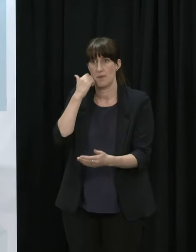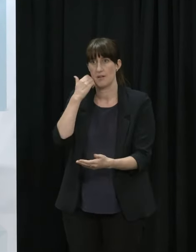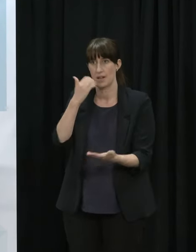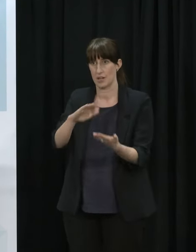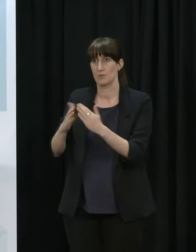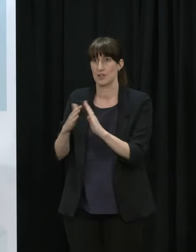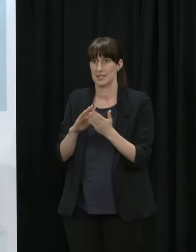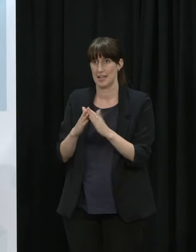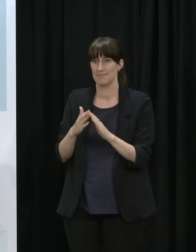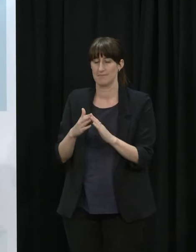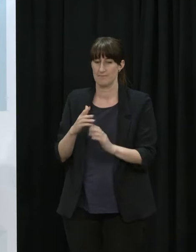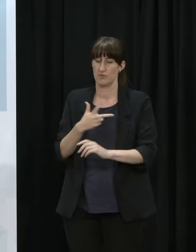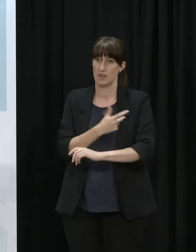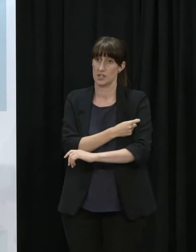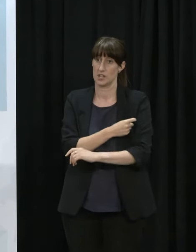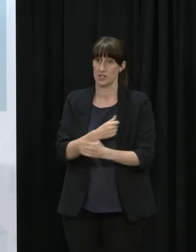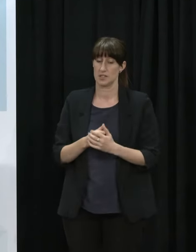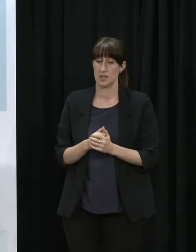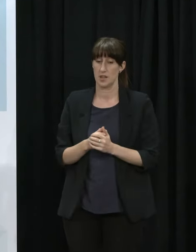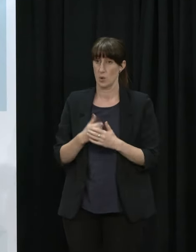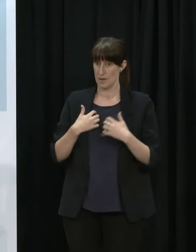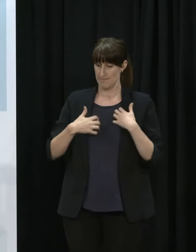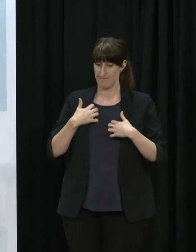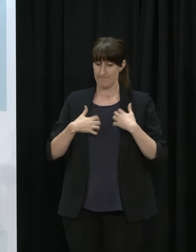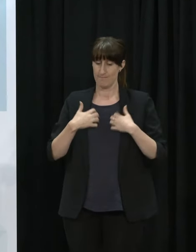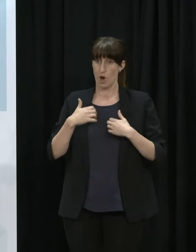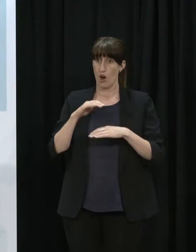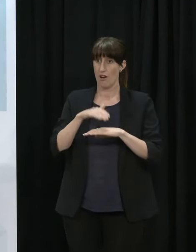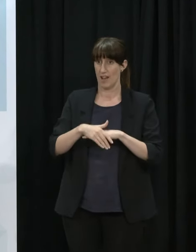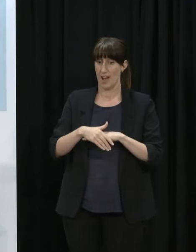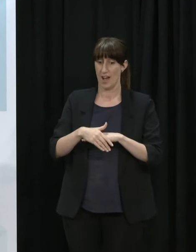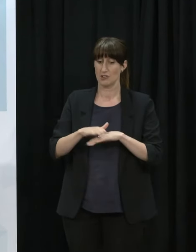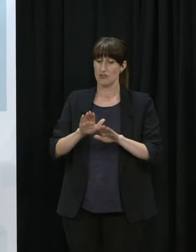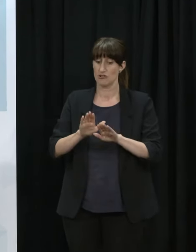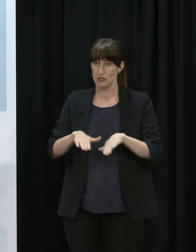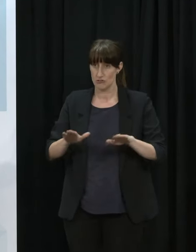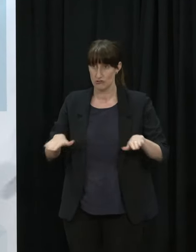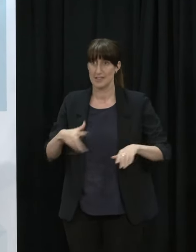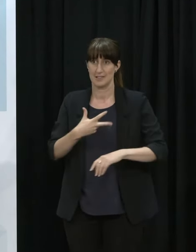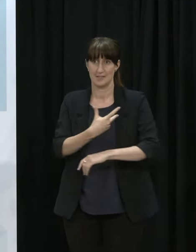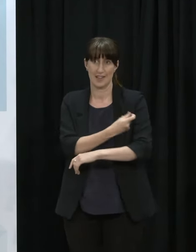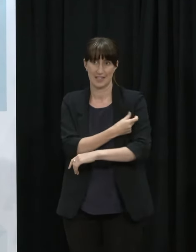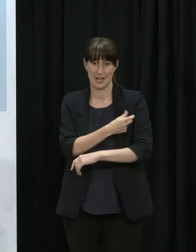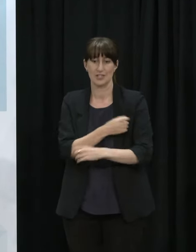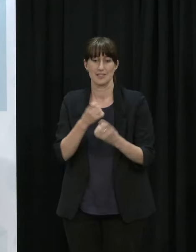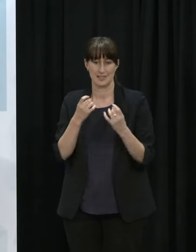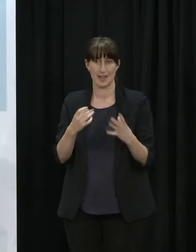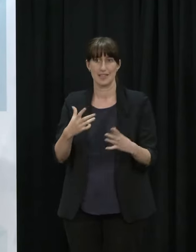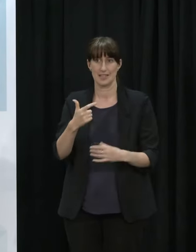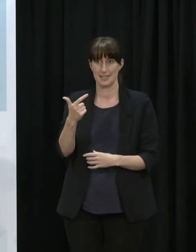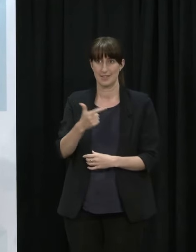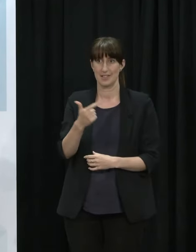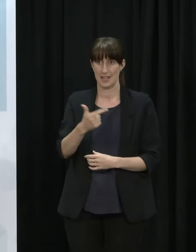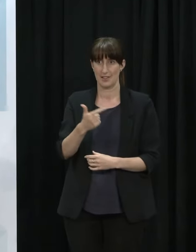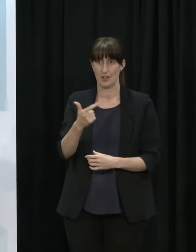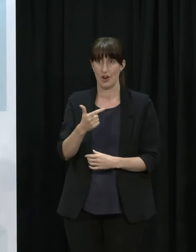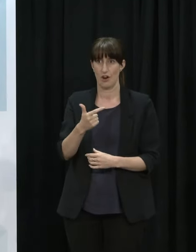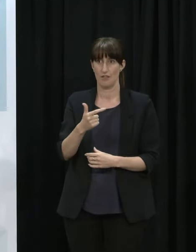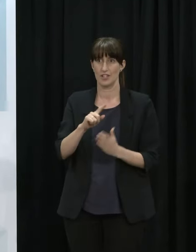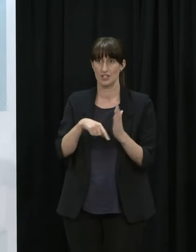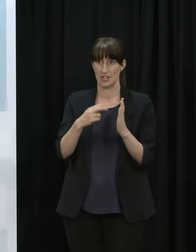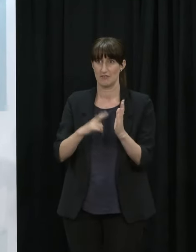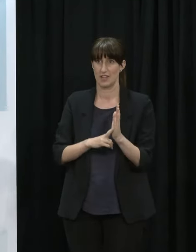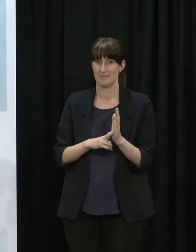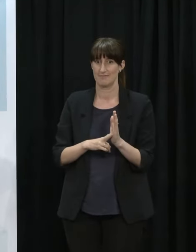And we look forward to immunisations for tamariki starting on 17th of November. Kia